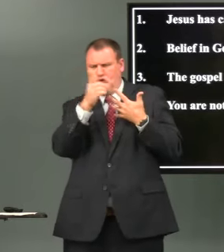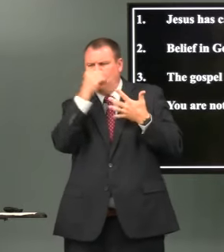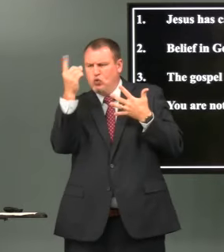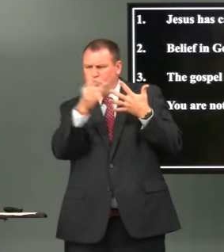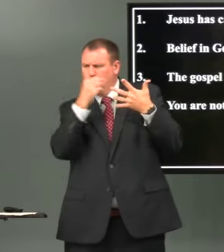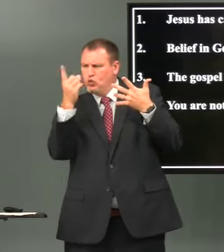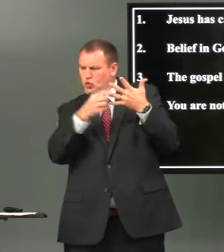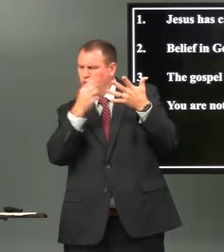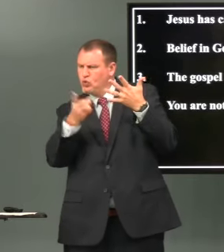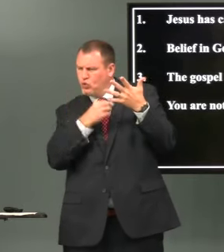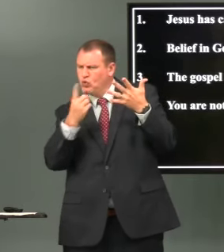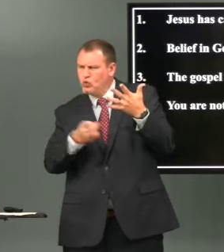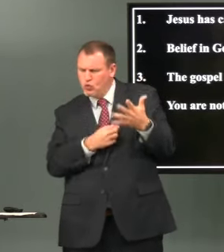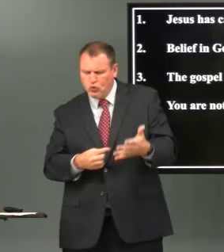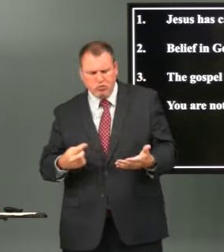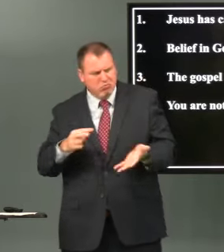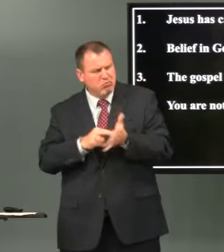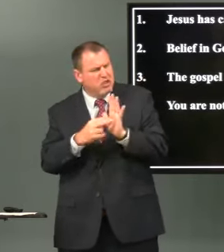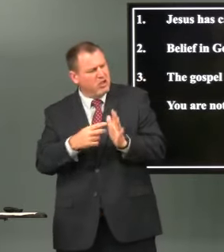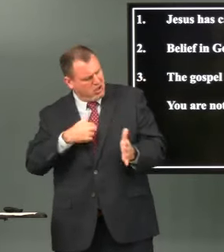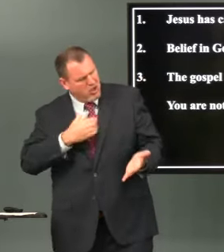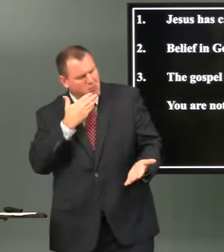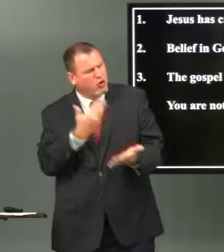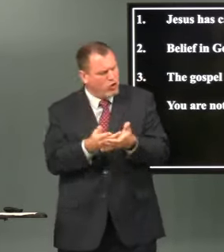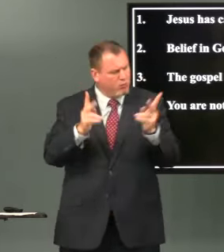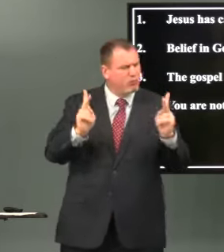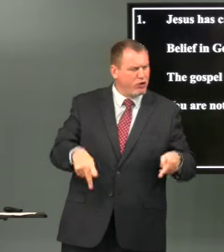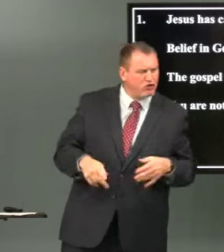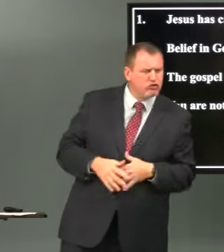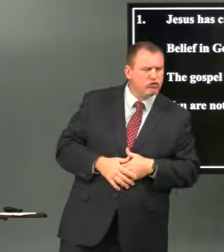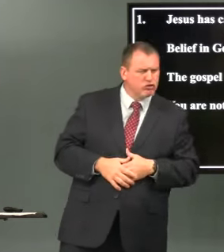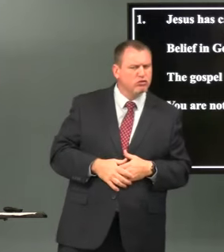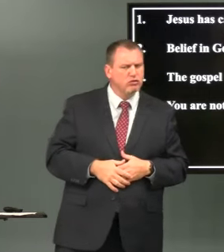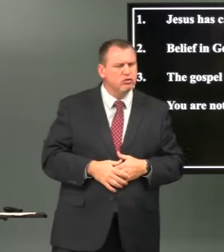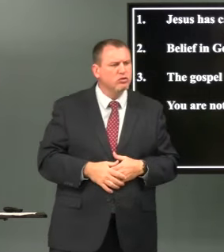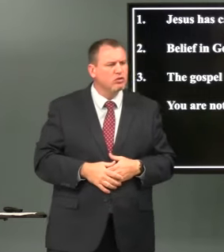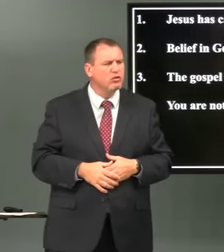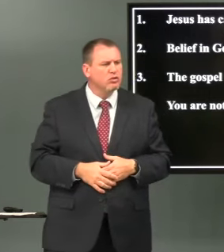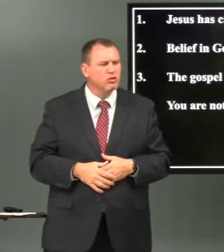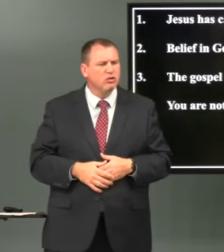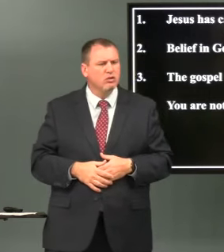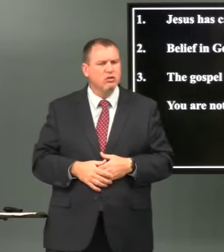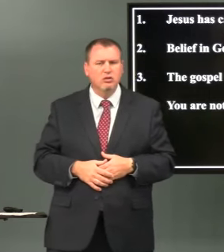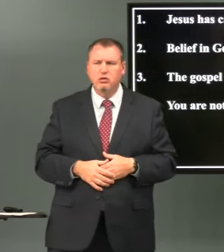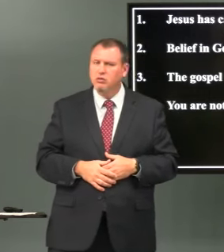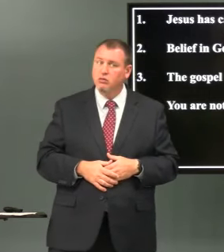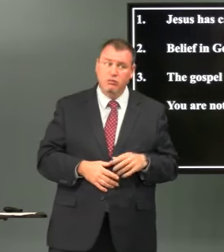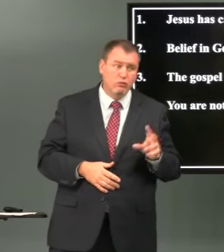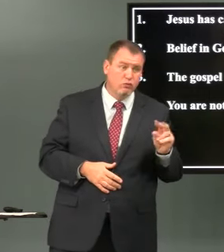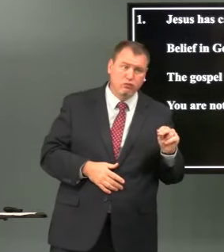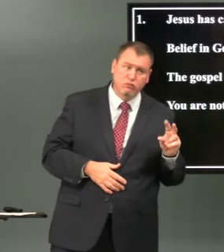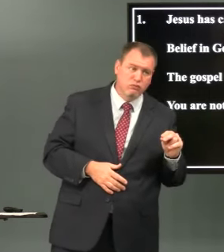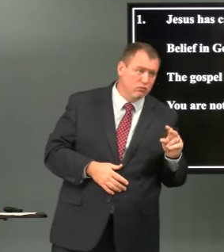often I do all of these things and that means I'm a good person no